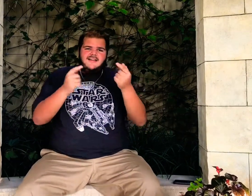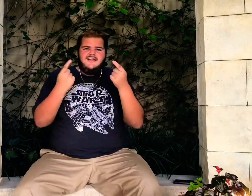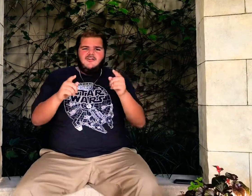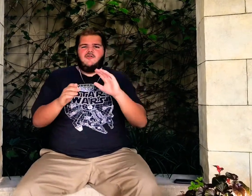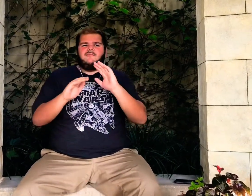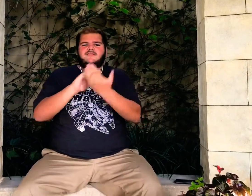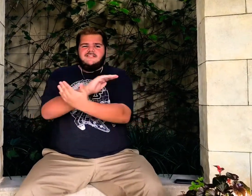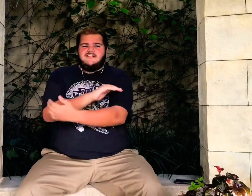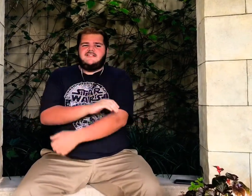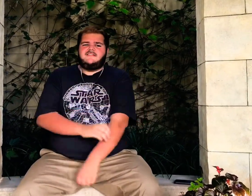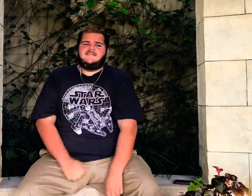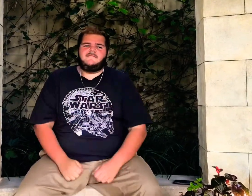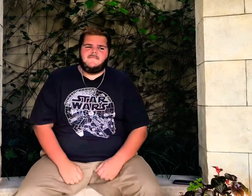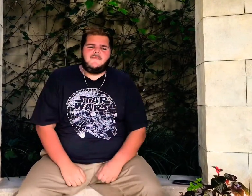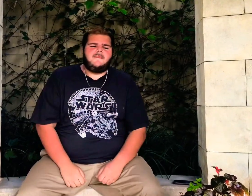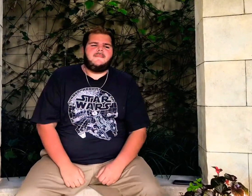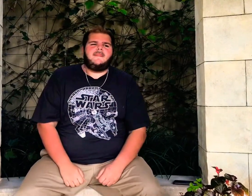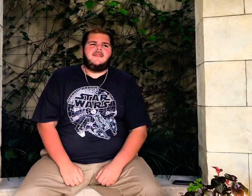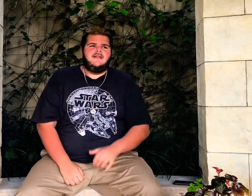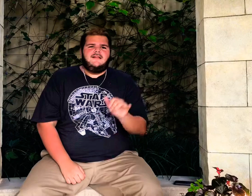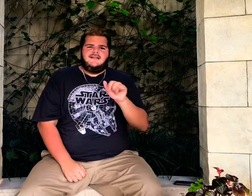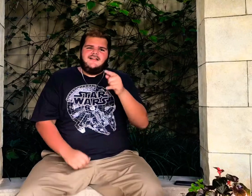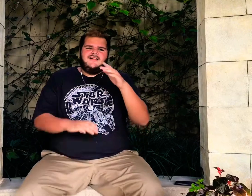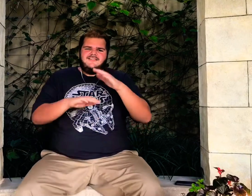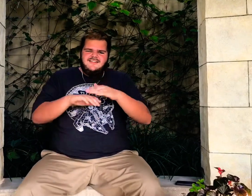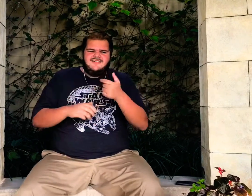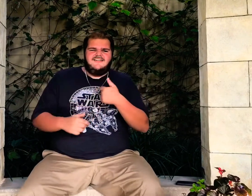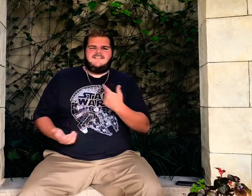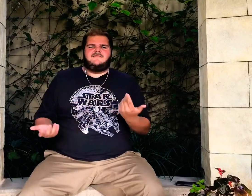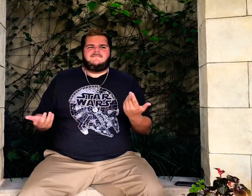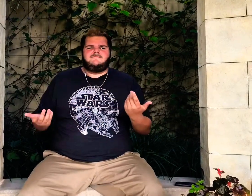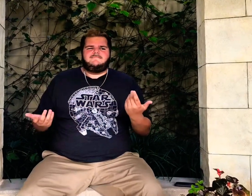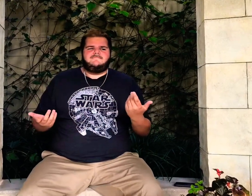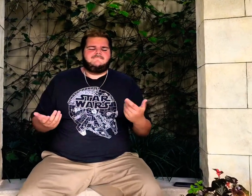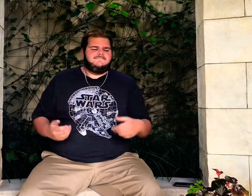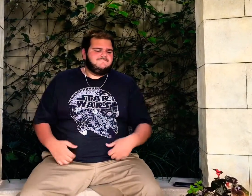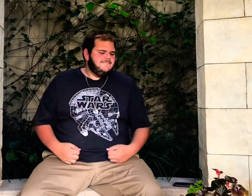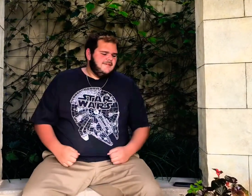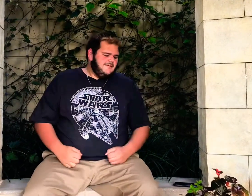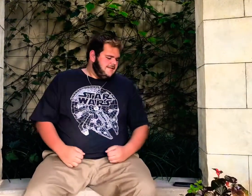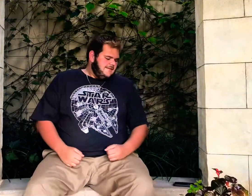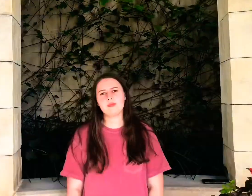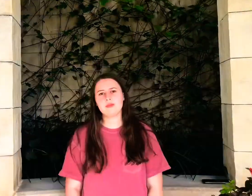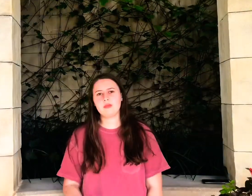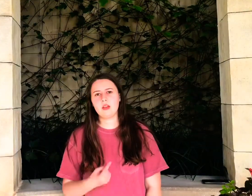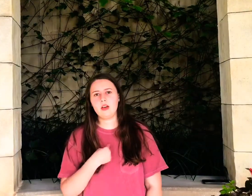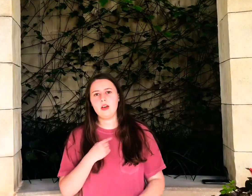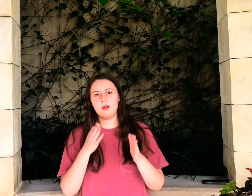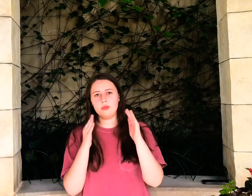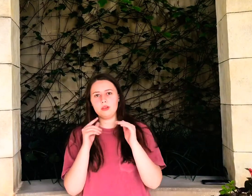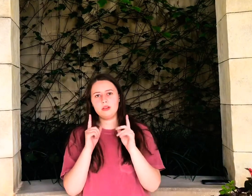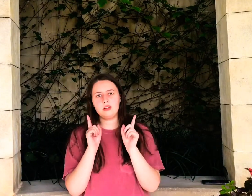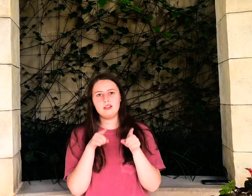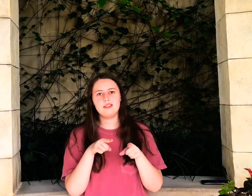hope he cheats Like you did on me I hope a girl